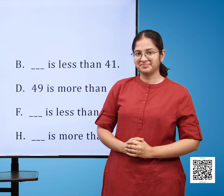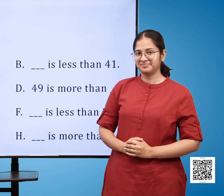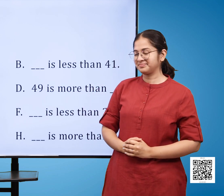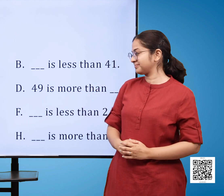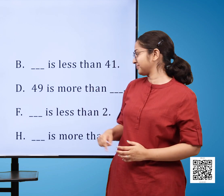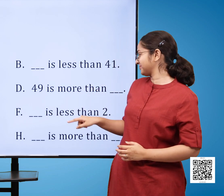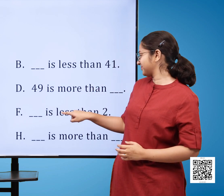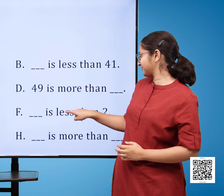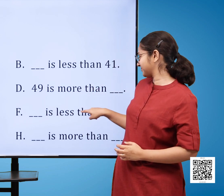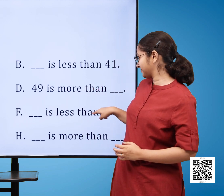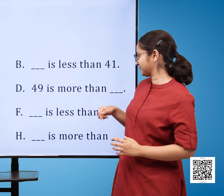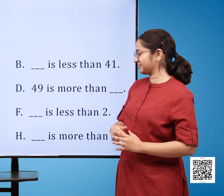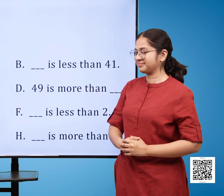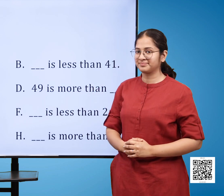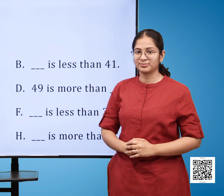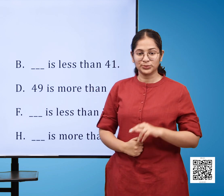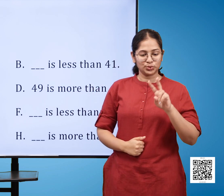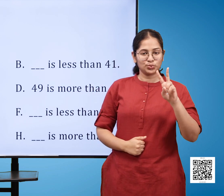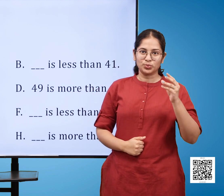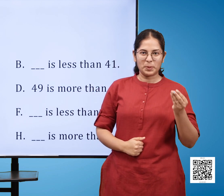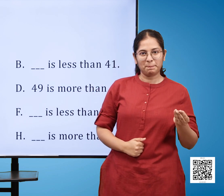e f blank is less than 2